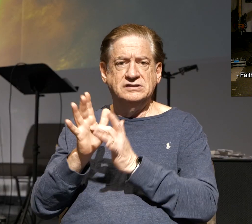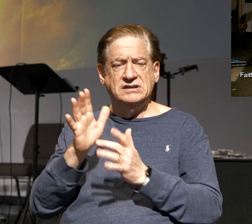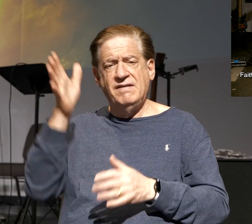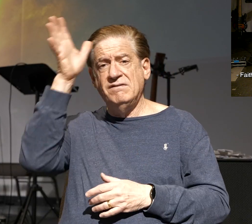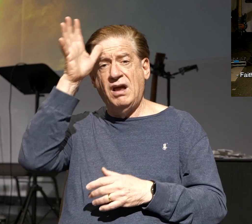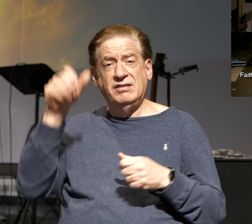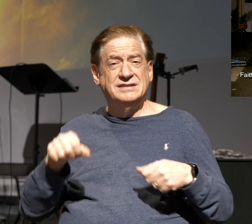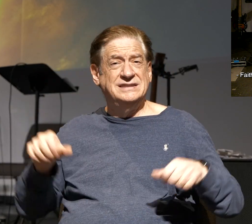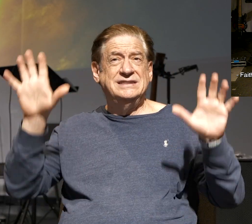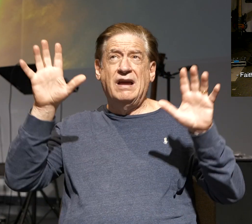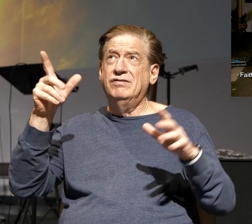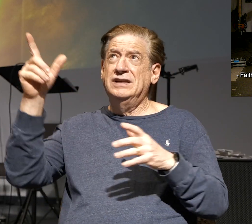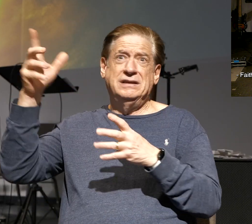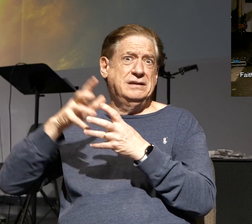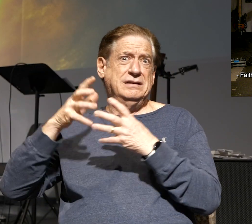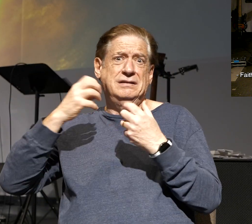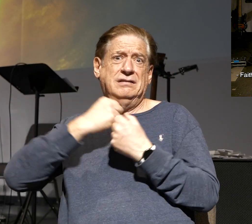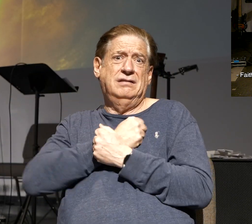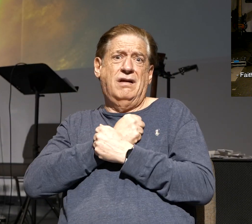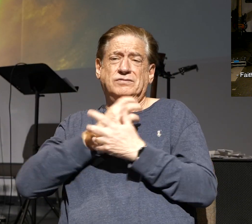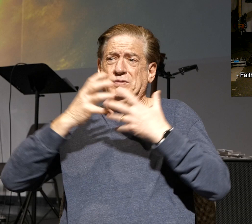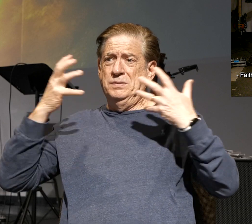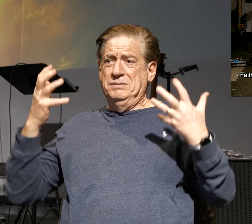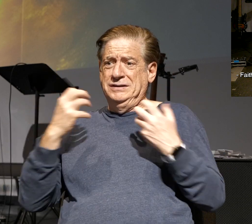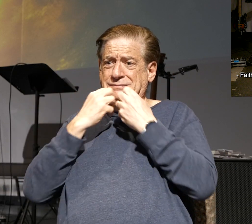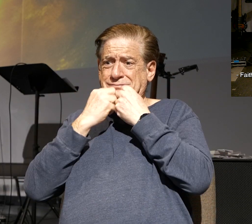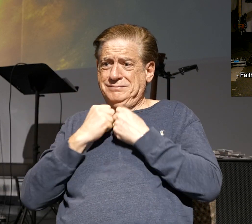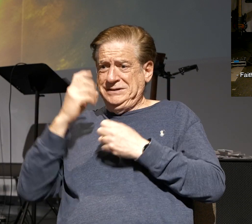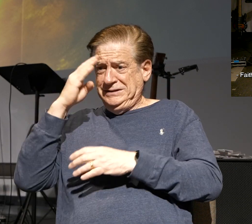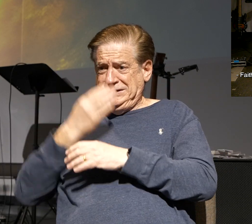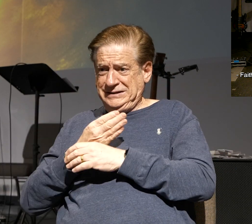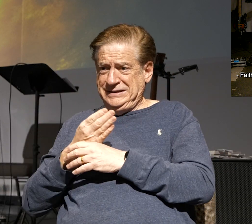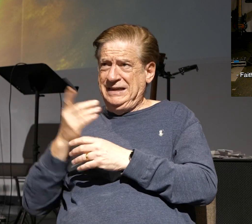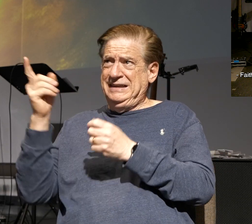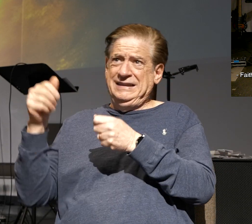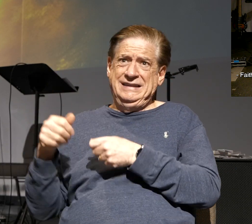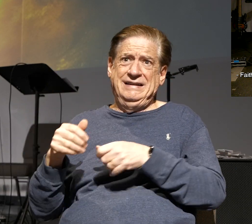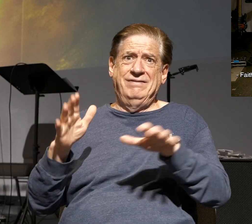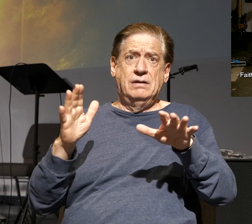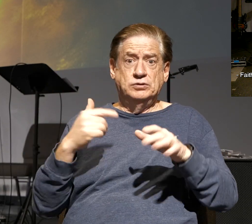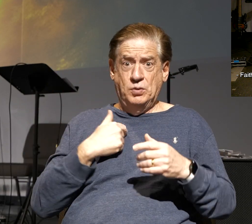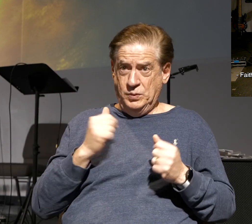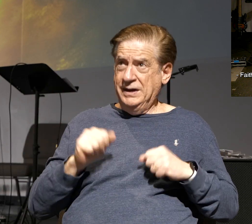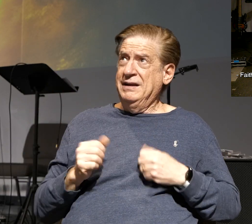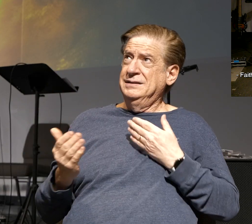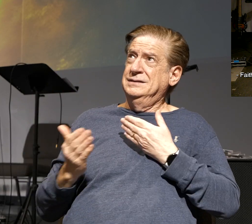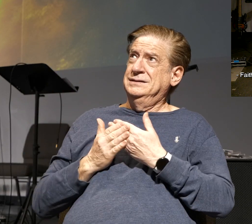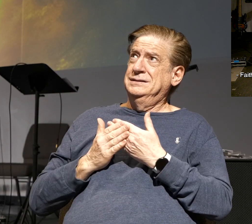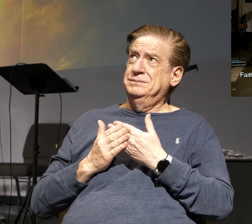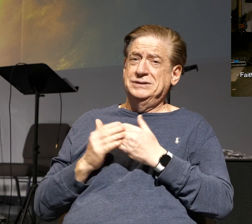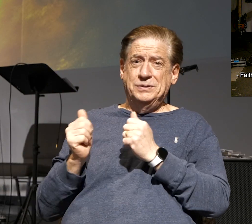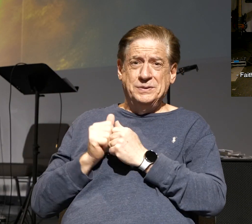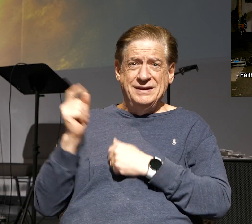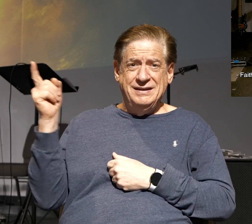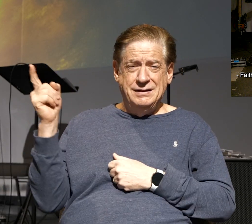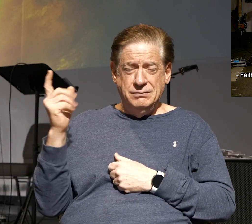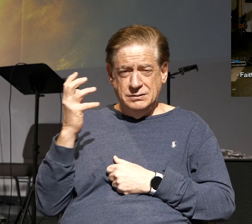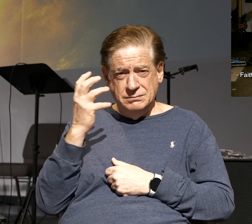loved most so that we could experience intimacy with Him. That is amazing. I love that.